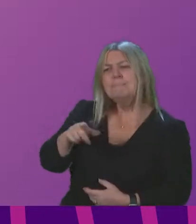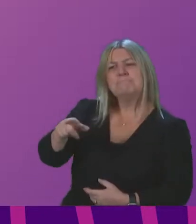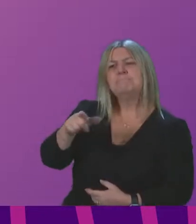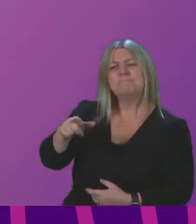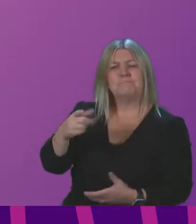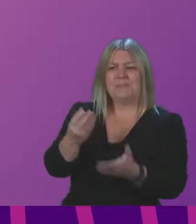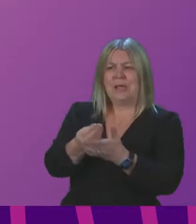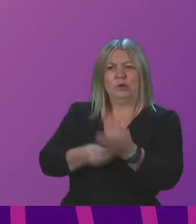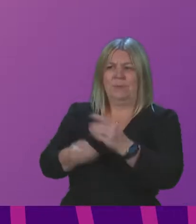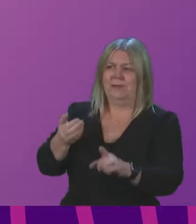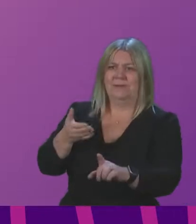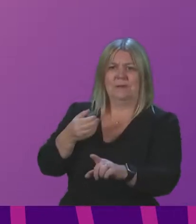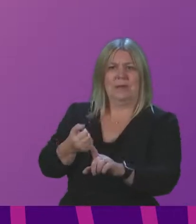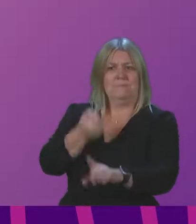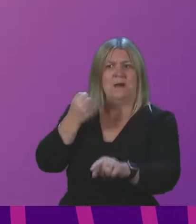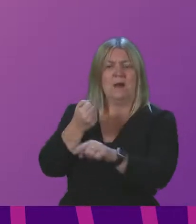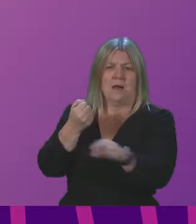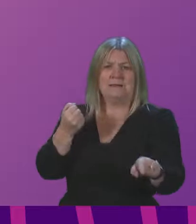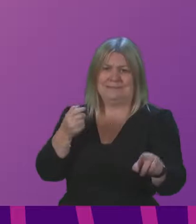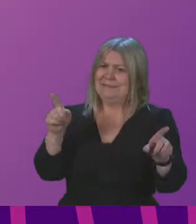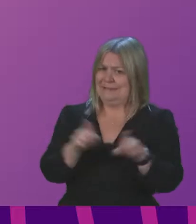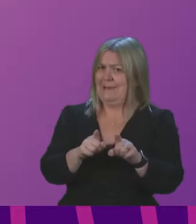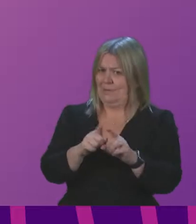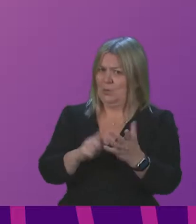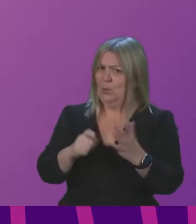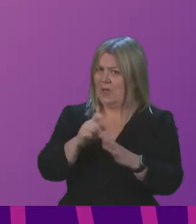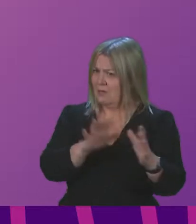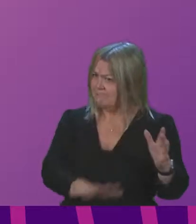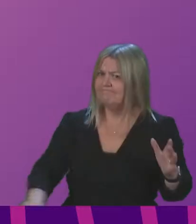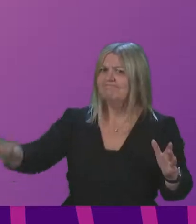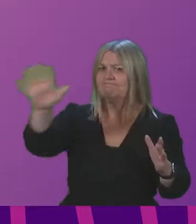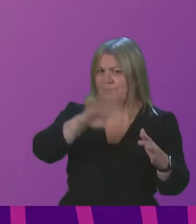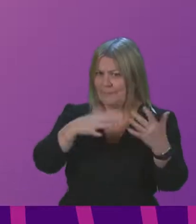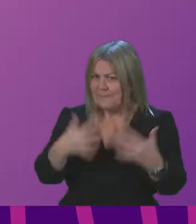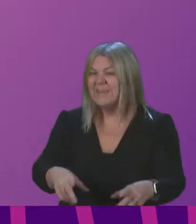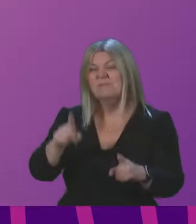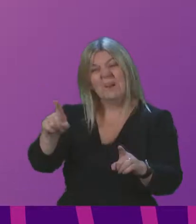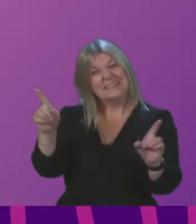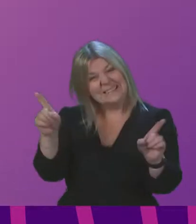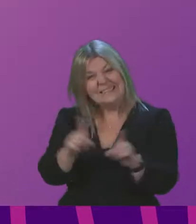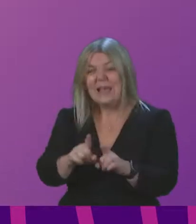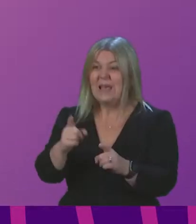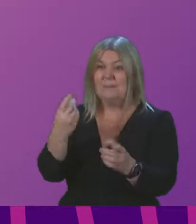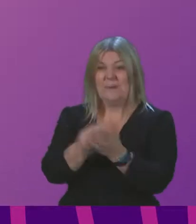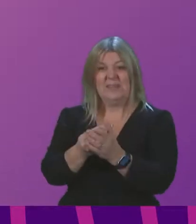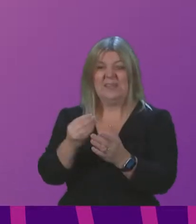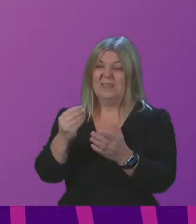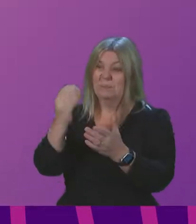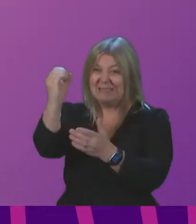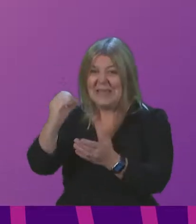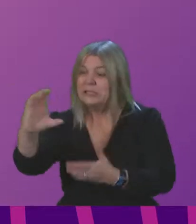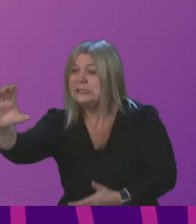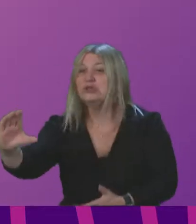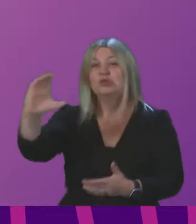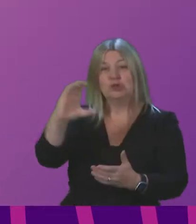the economic impacts were largely the same across the UK, with additional in-year Barnett consequentials. The committee would like the review to look at how the